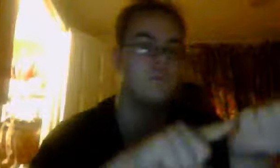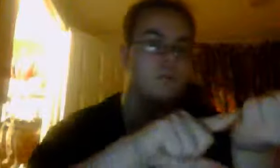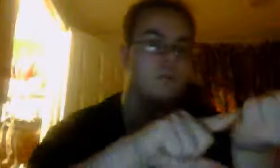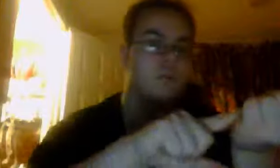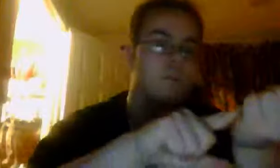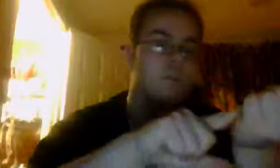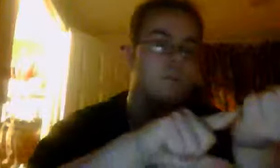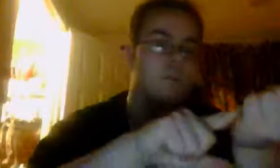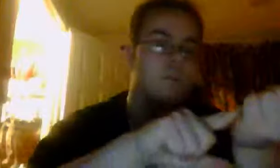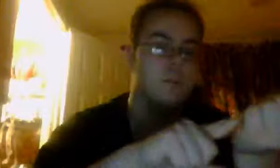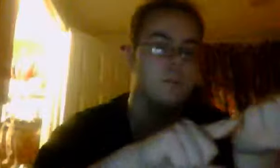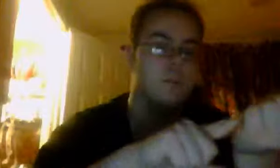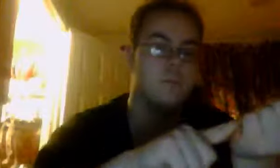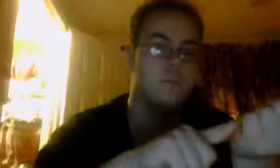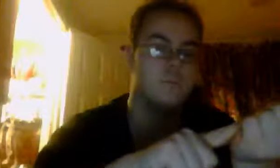No lock.